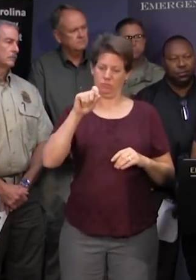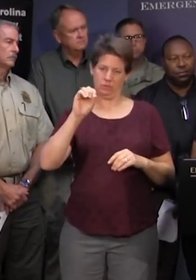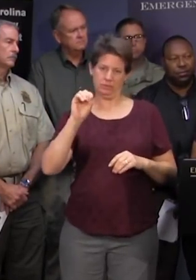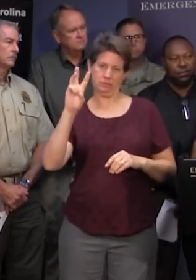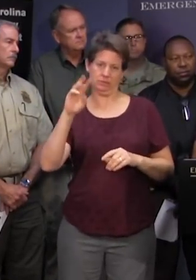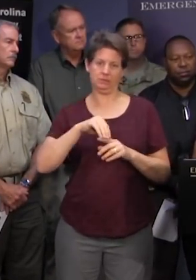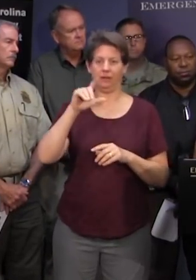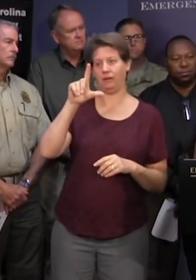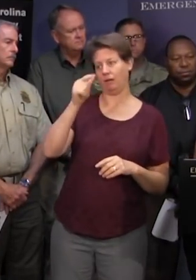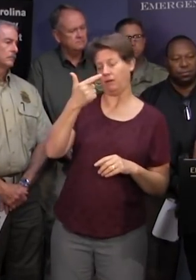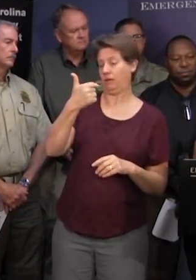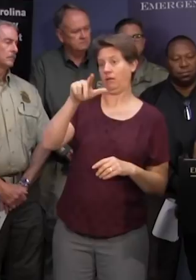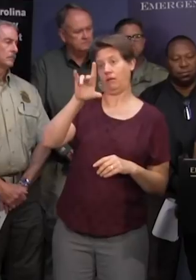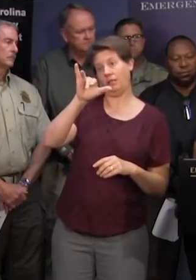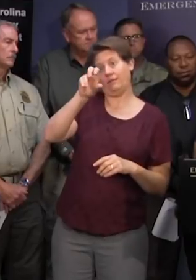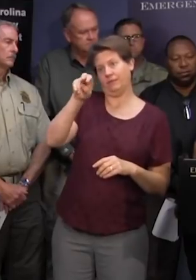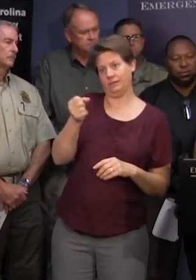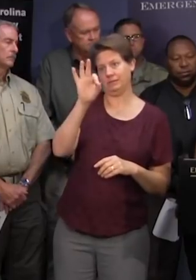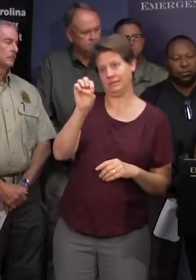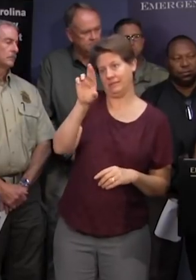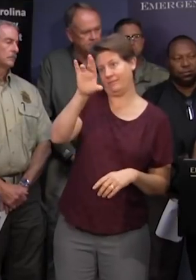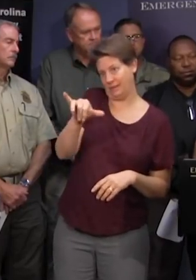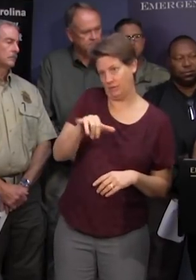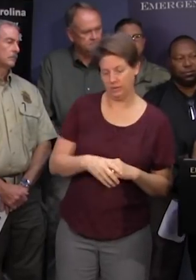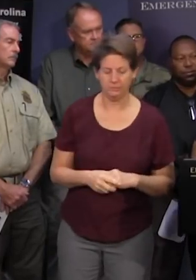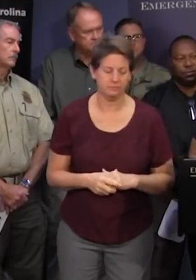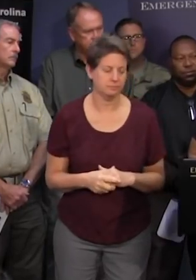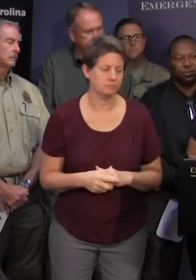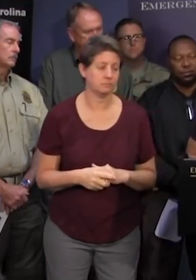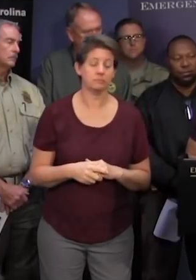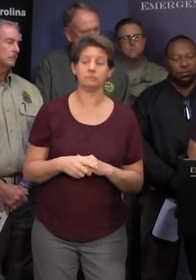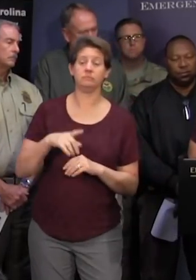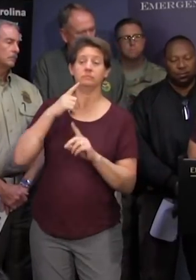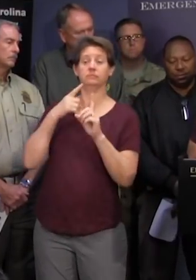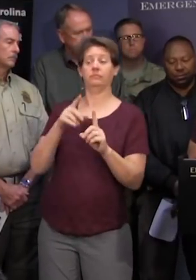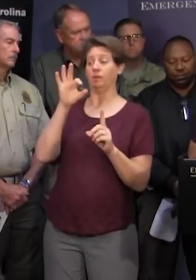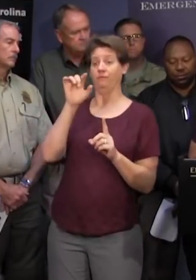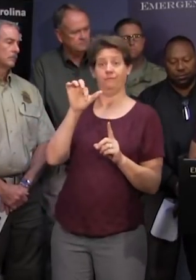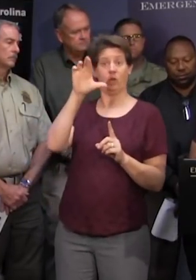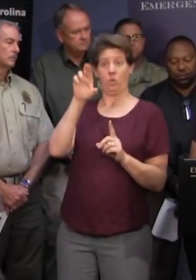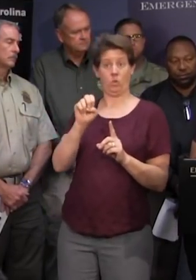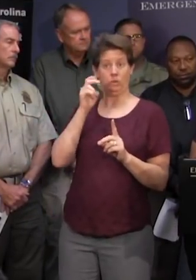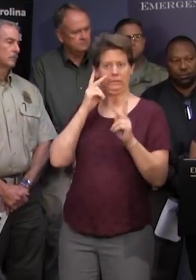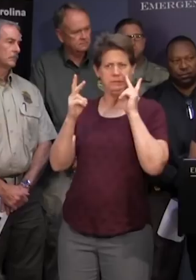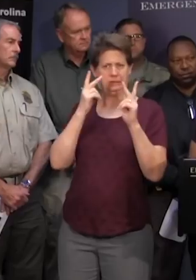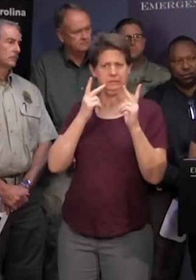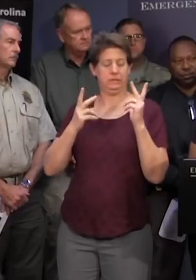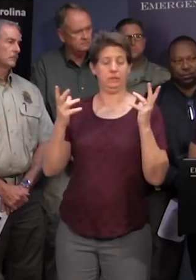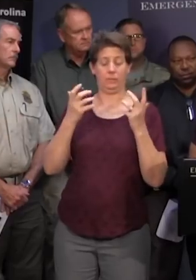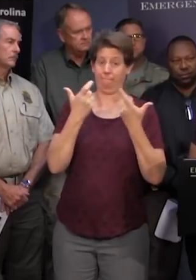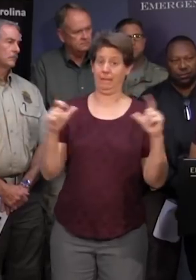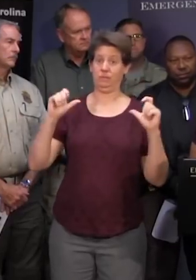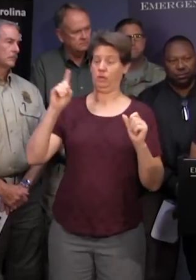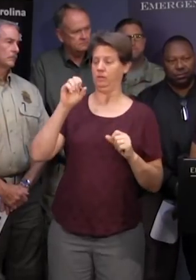inches at Gallifant's Ferry and overall with Florence the greatest report we have seen is near Swansboro